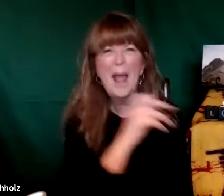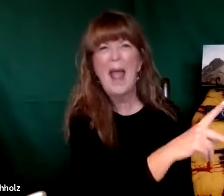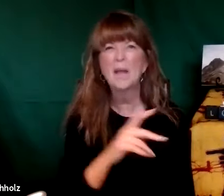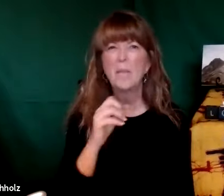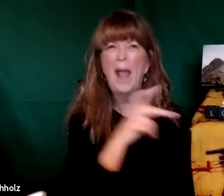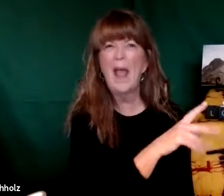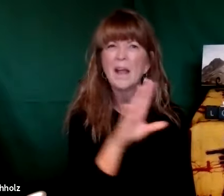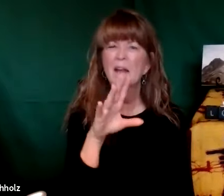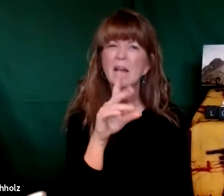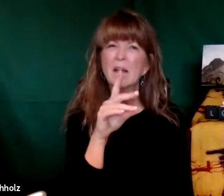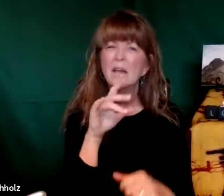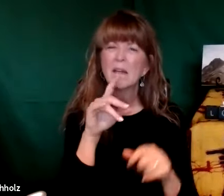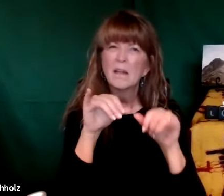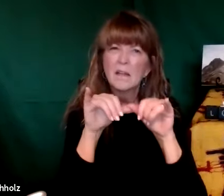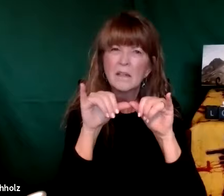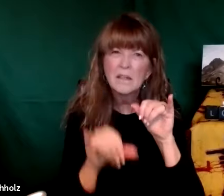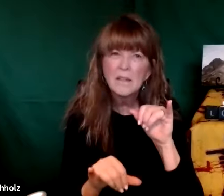maybe we sink back into our addictions